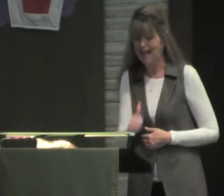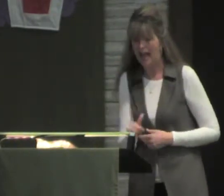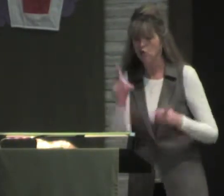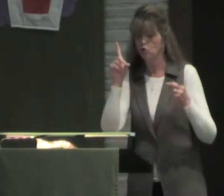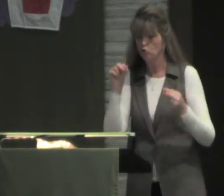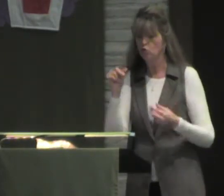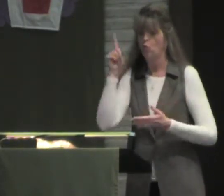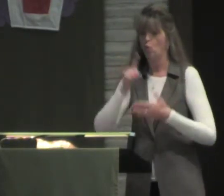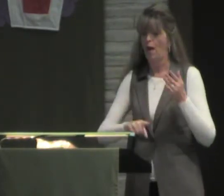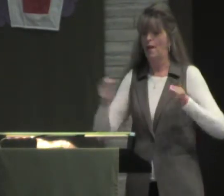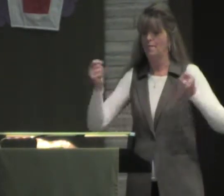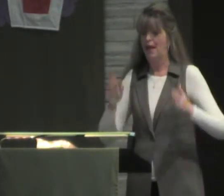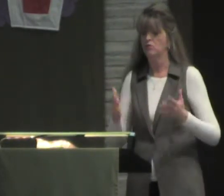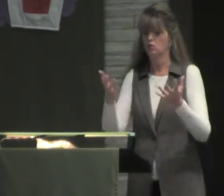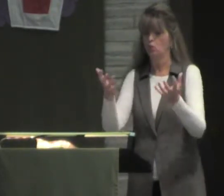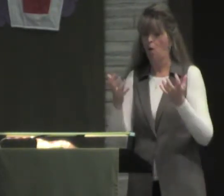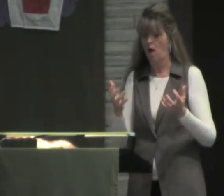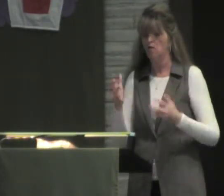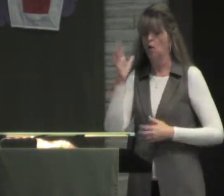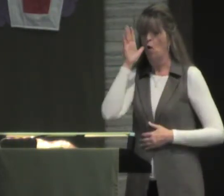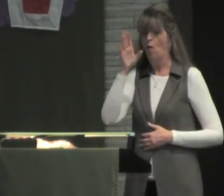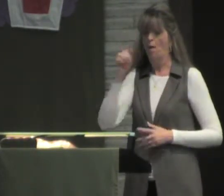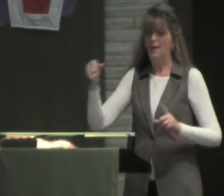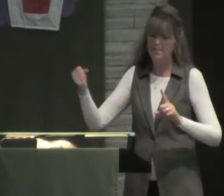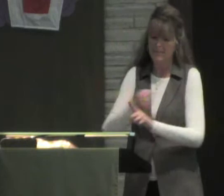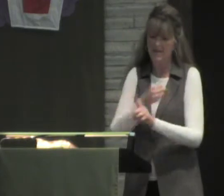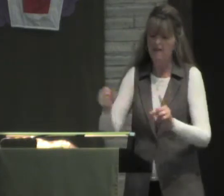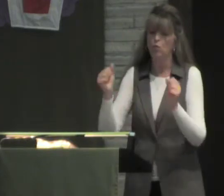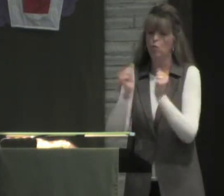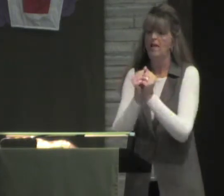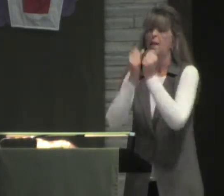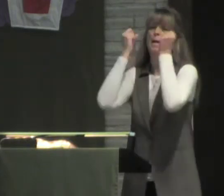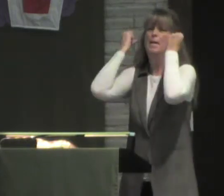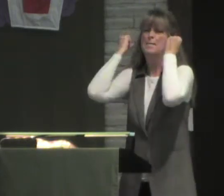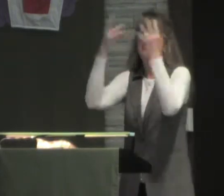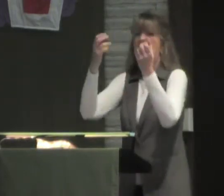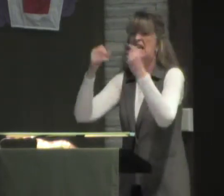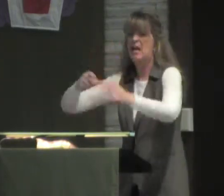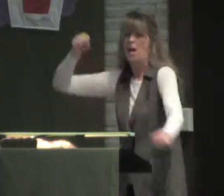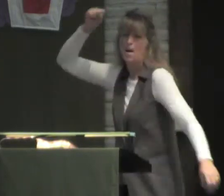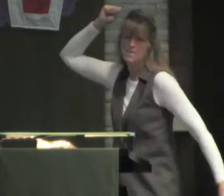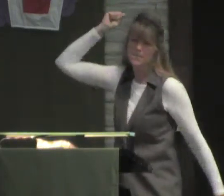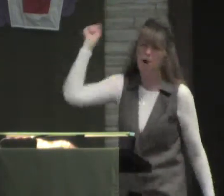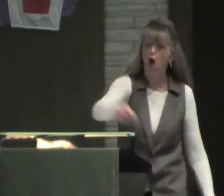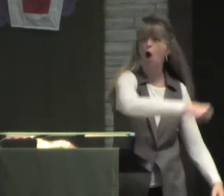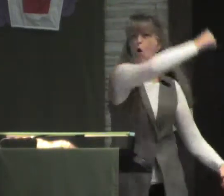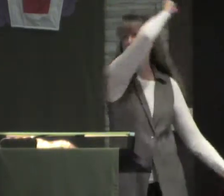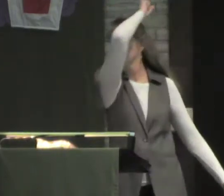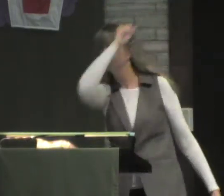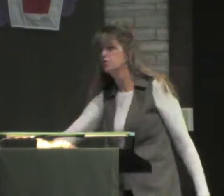or does not do what the master wants will be beaten with many blows.